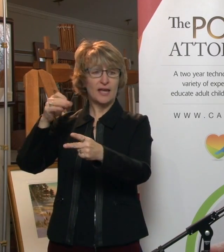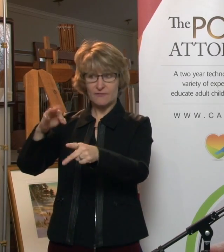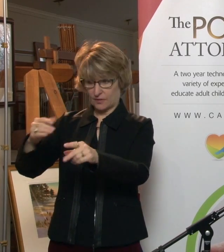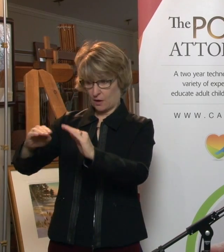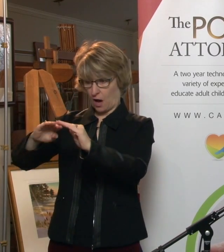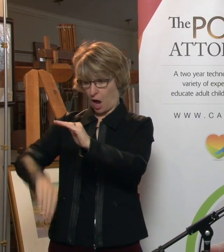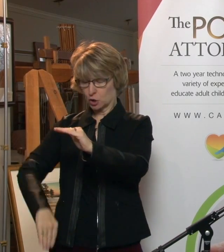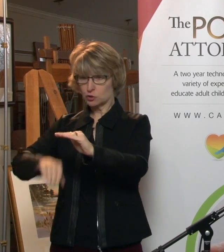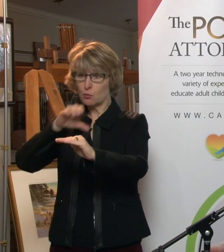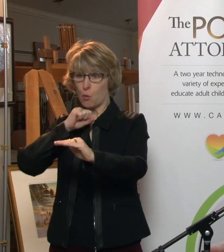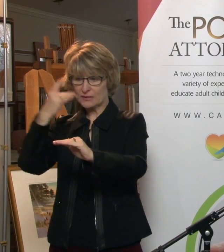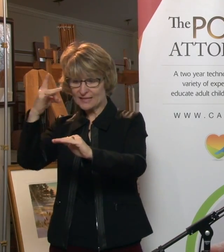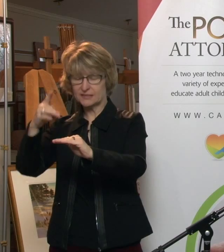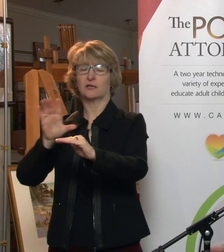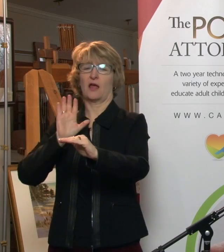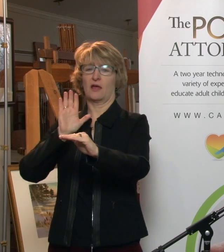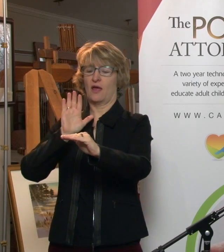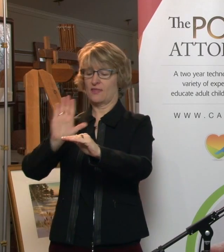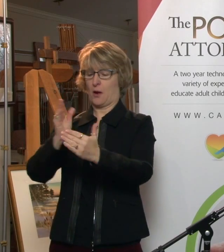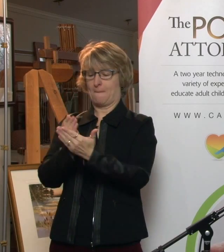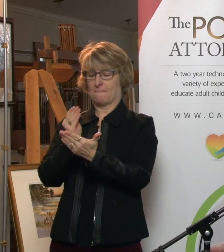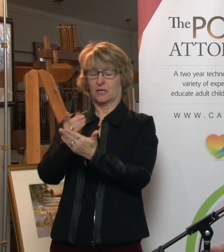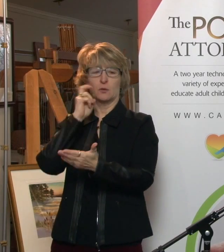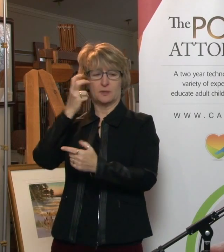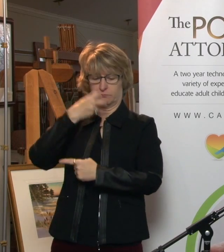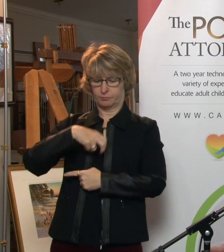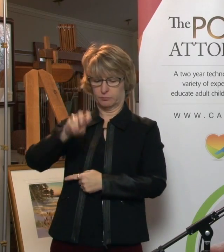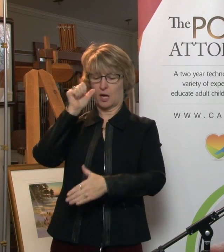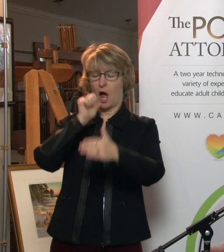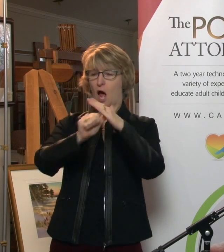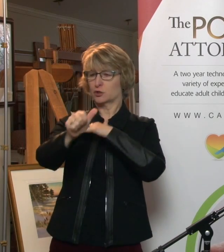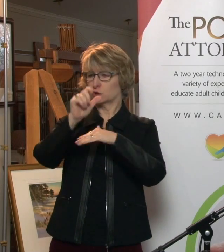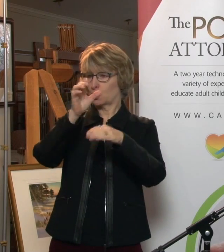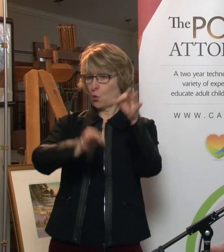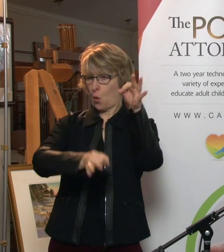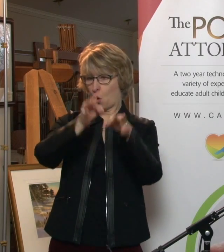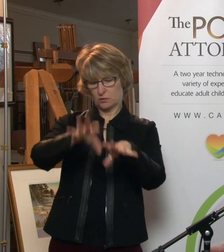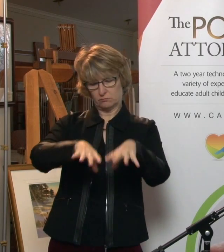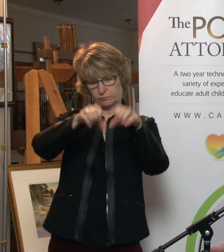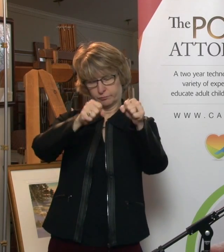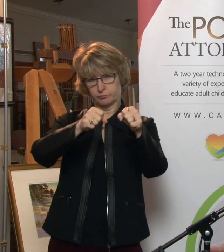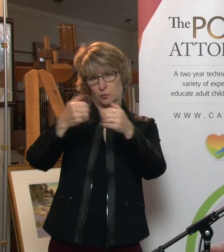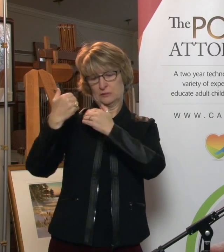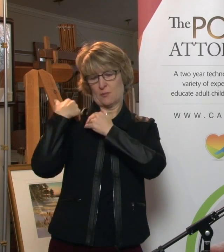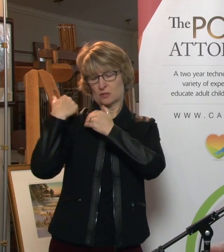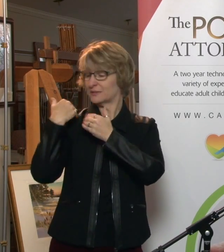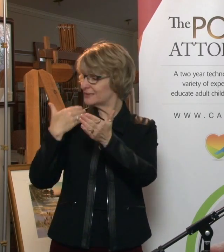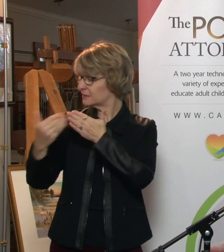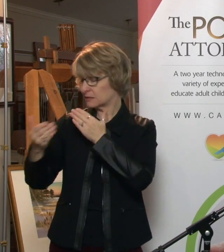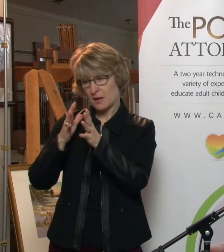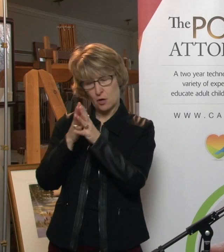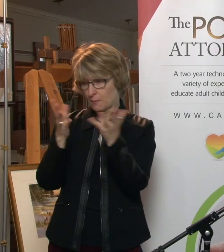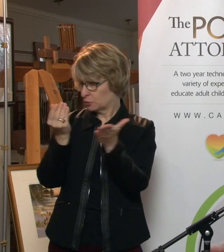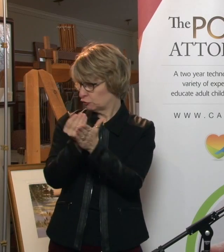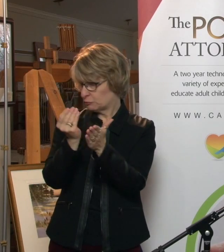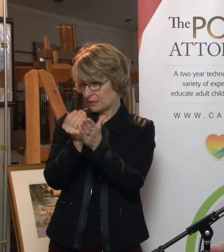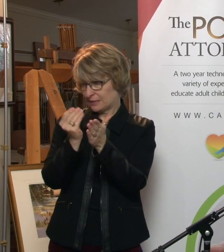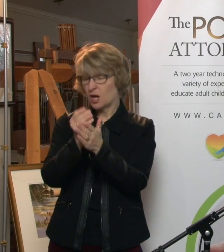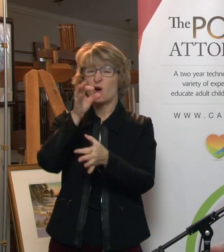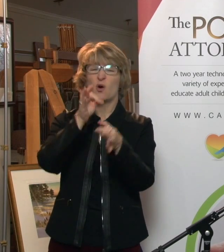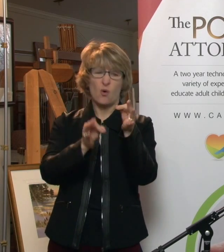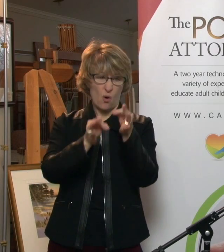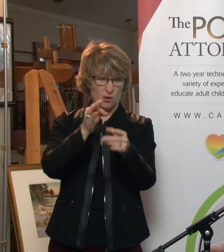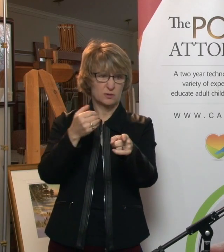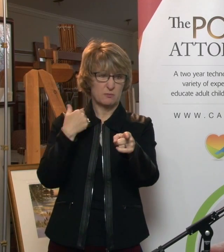paid into court, and it wouldn't matter how much that share was. This would happen whether they were getting $5,000 or $50 million, and worse yet,